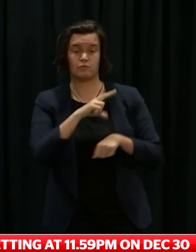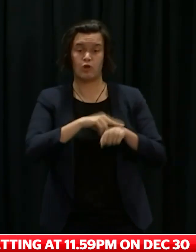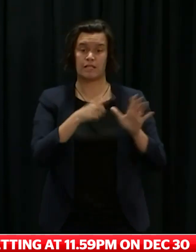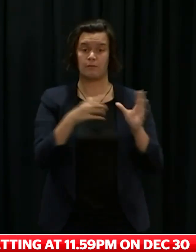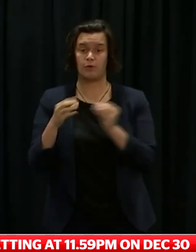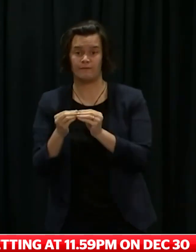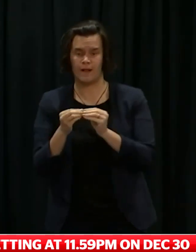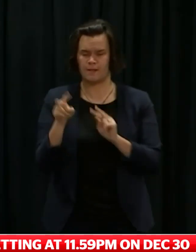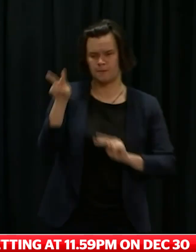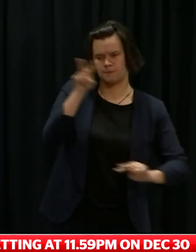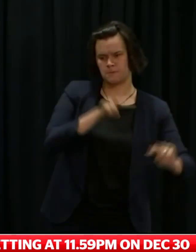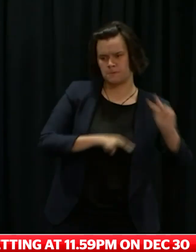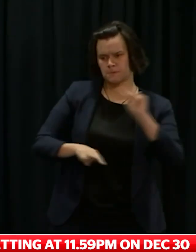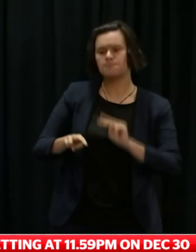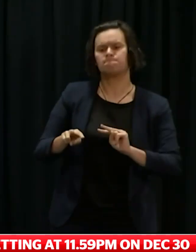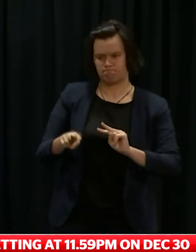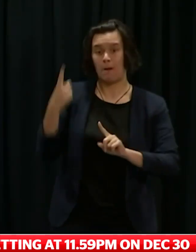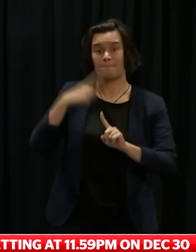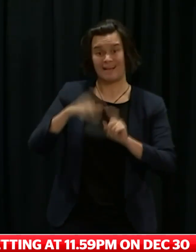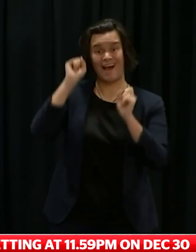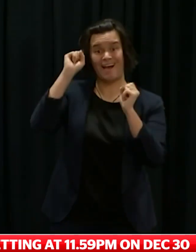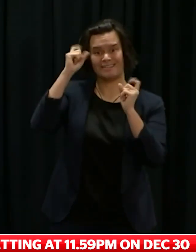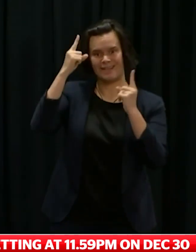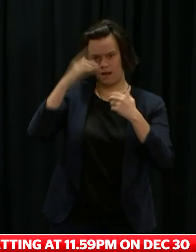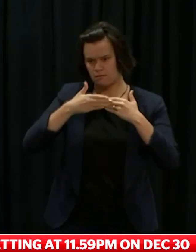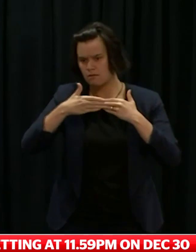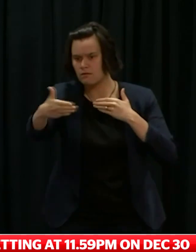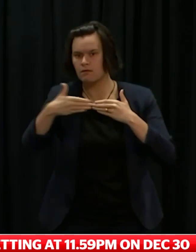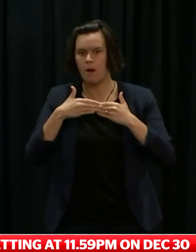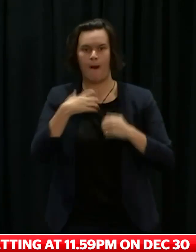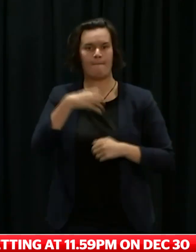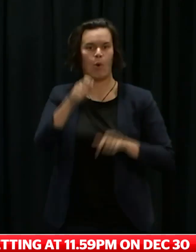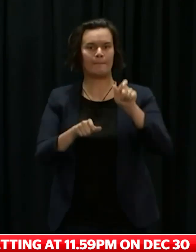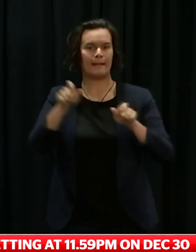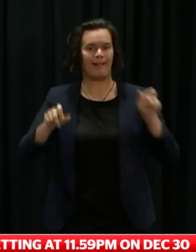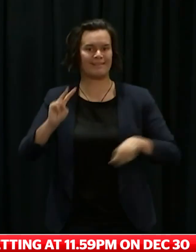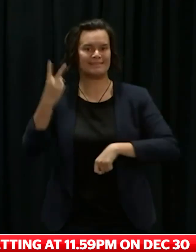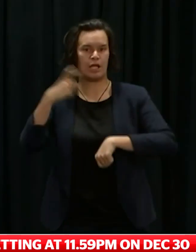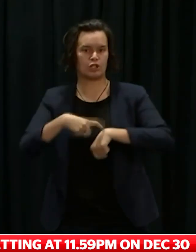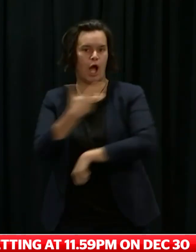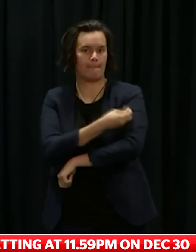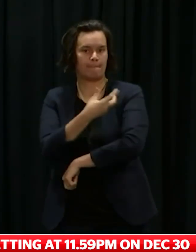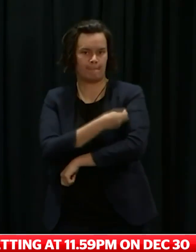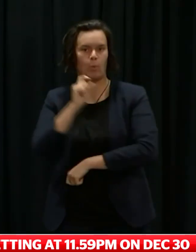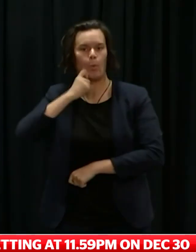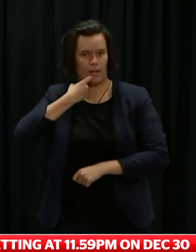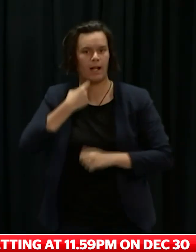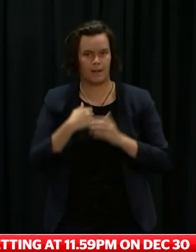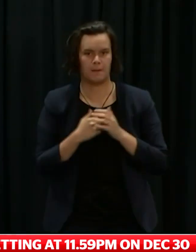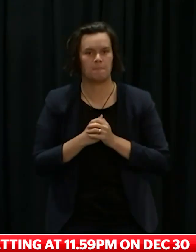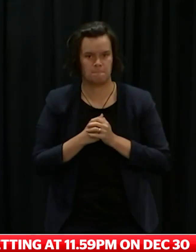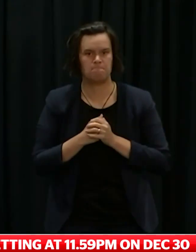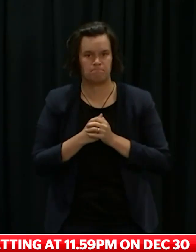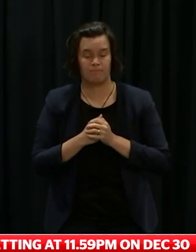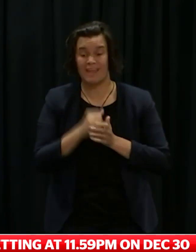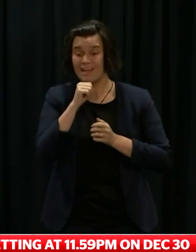made, and will be made in the coming weeks as people seek their second dose. They also expressed a view that with an additional transmission cycle, they